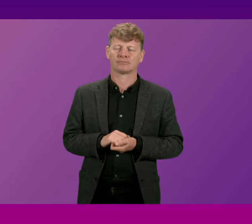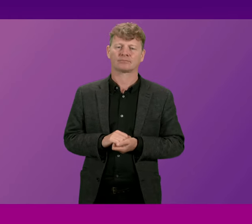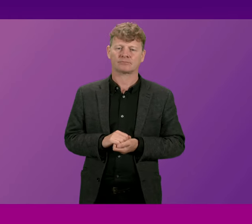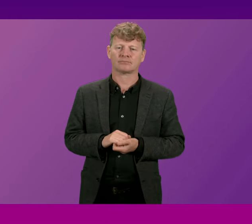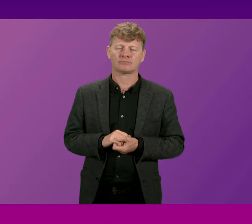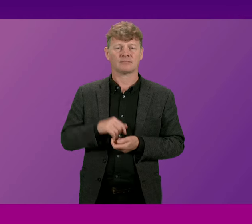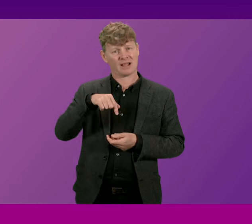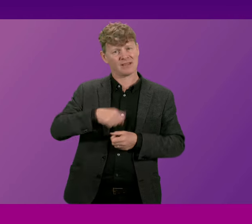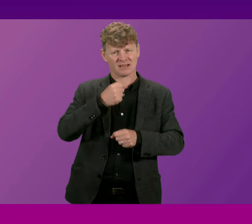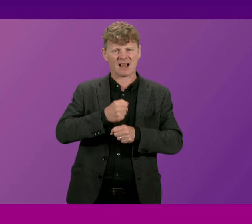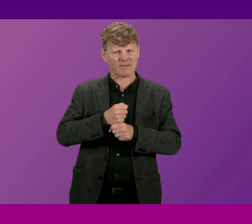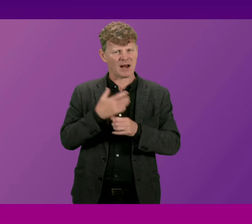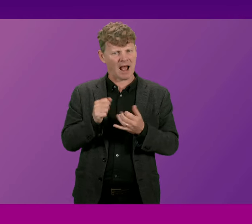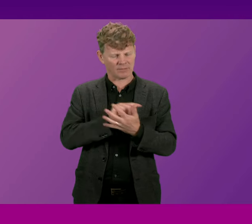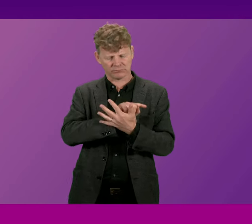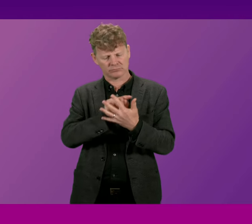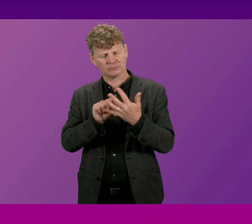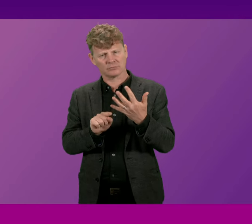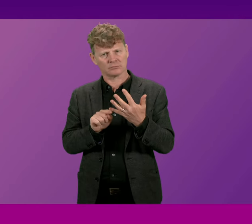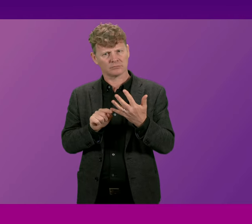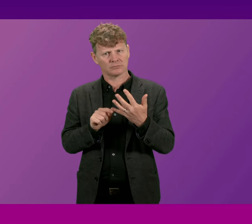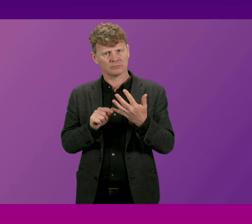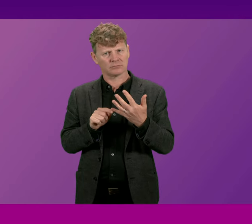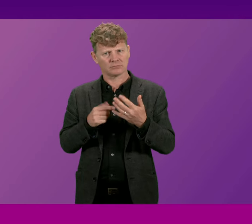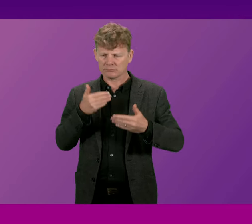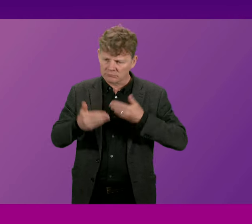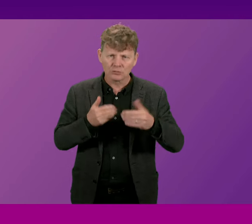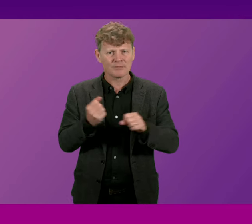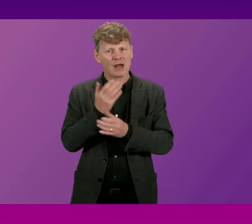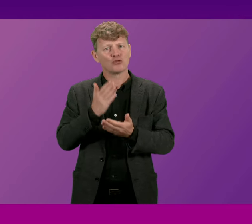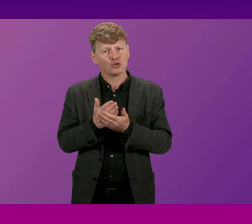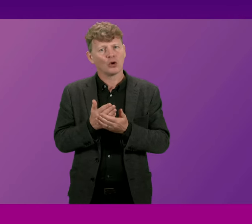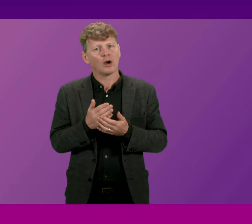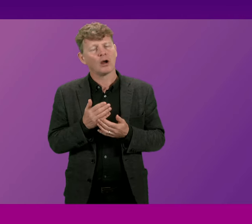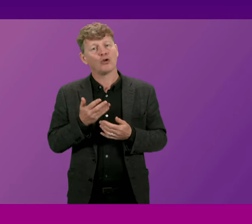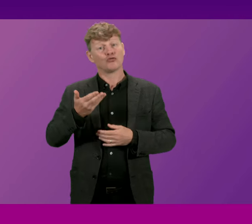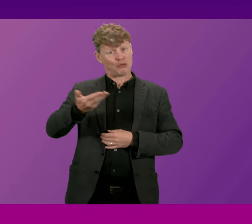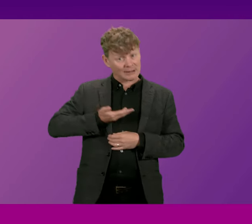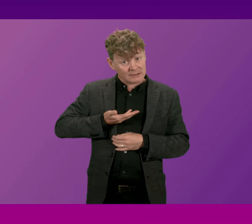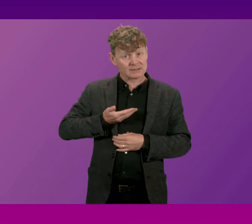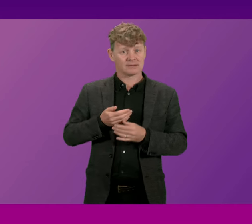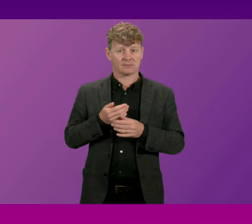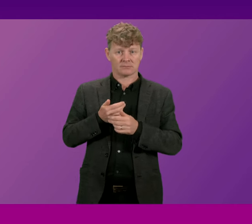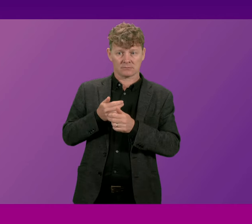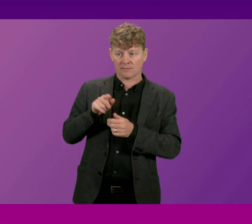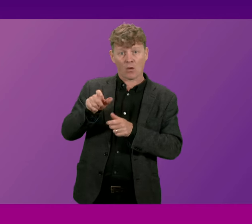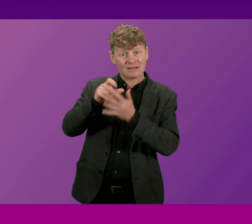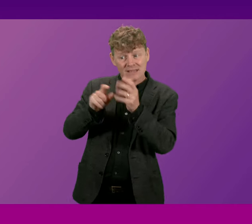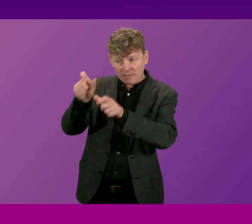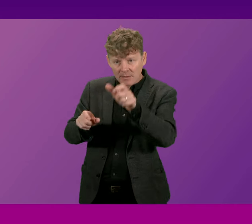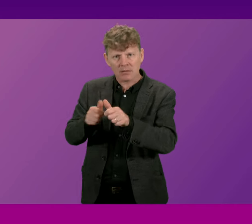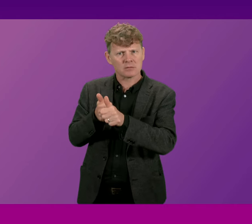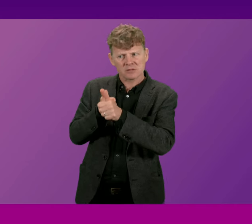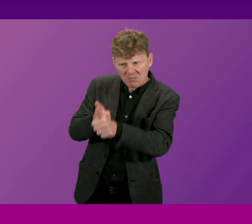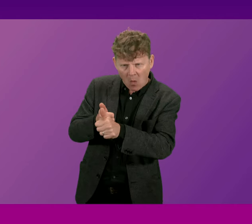The government takes a number of steps to ensure that the rights and the support for disabled people are taken forward